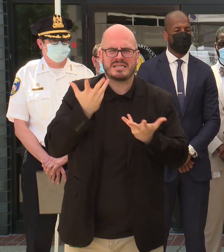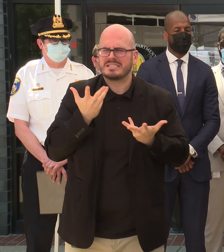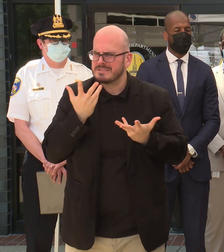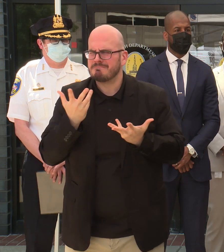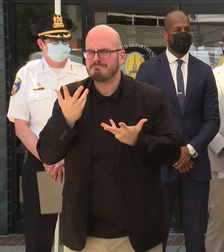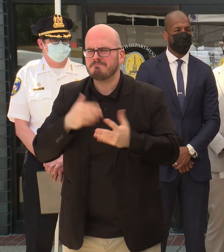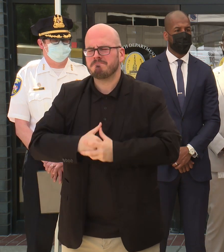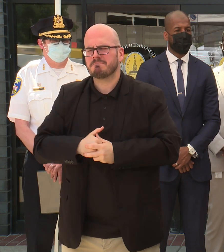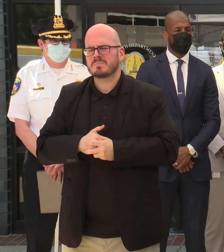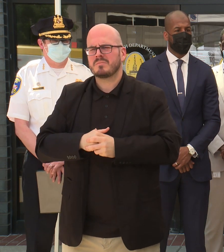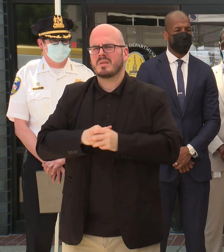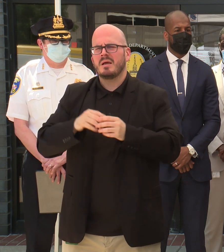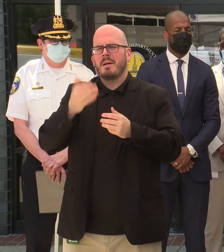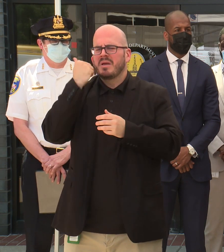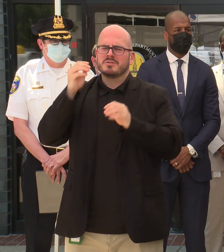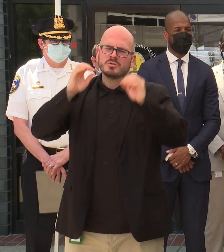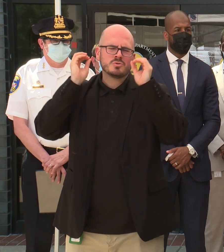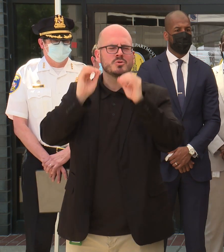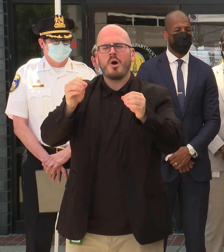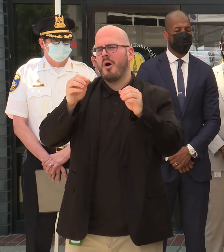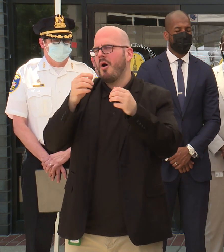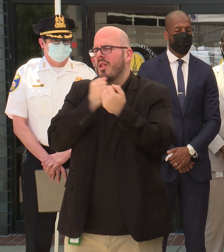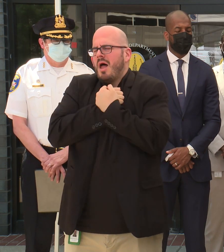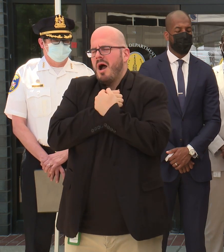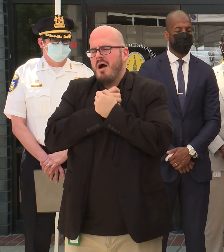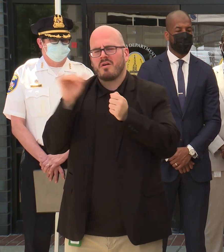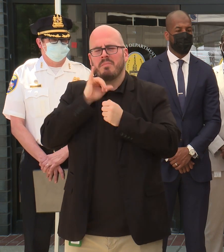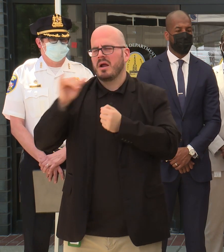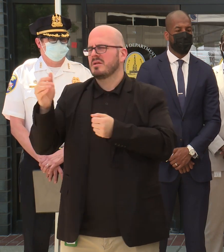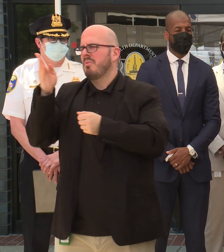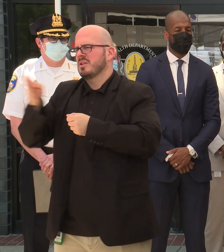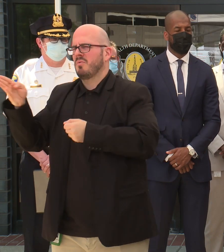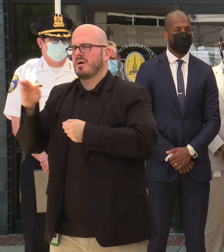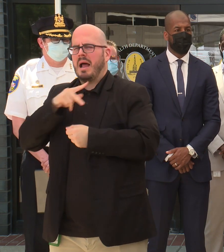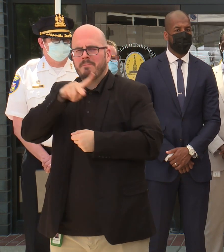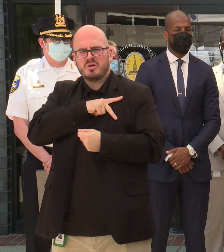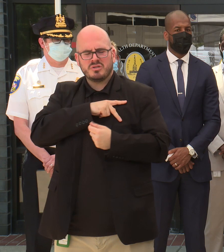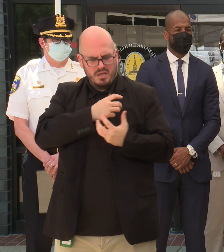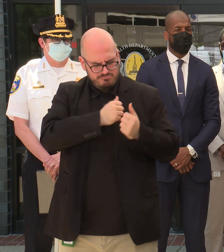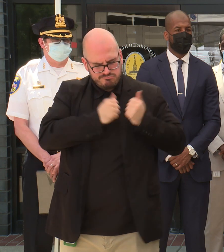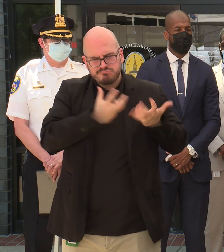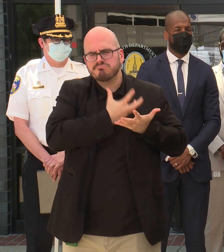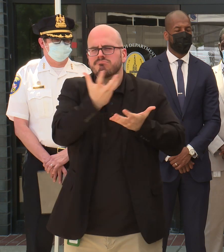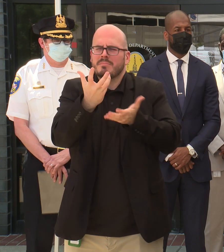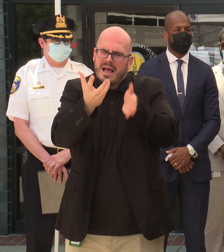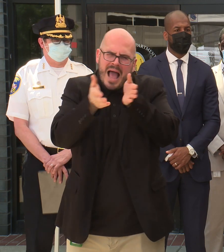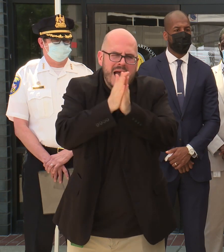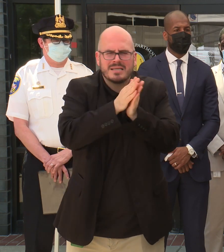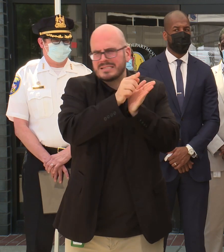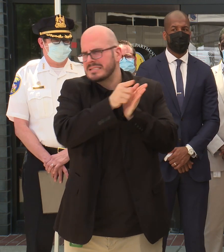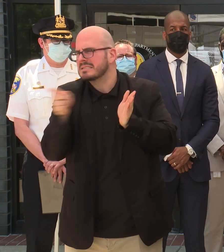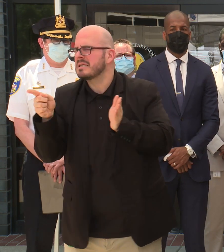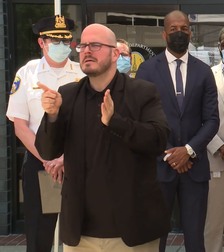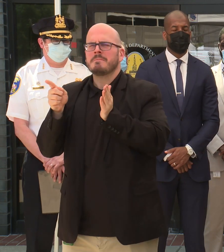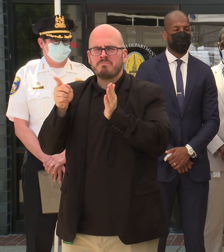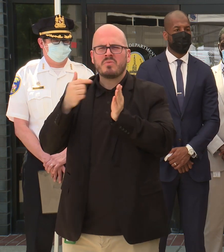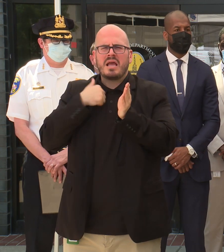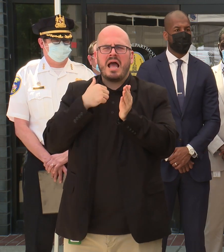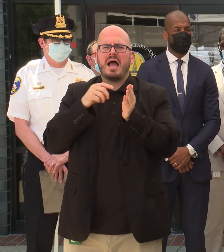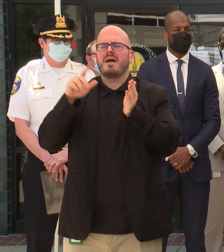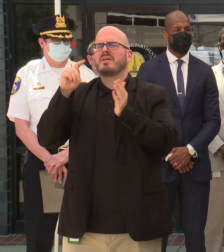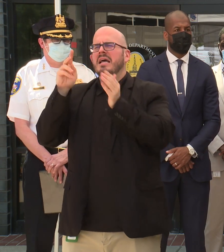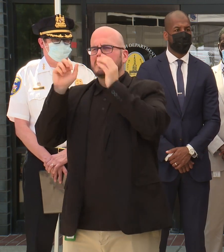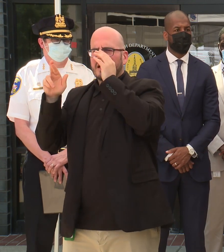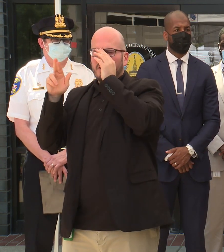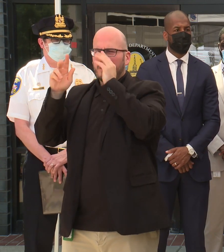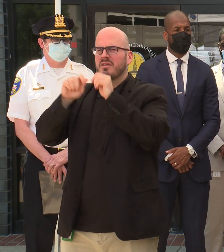Since there is no love like Baltimore love, I'm personally asking because we know that since we have Tater on